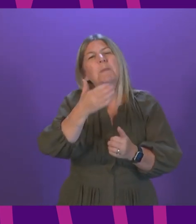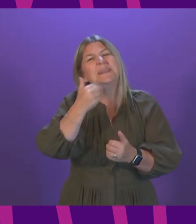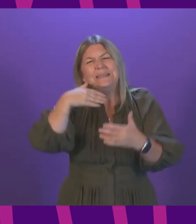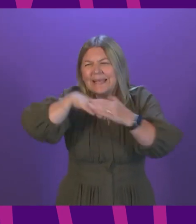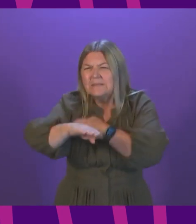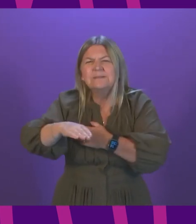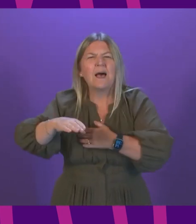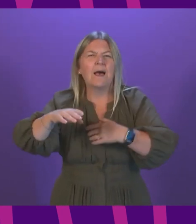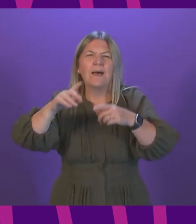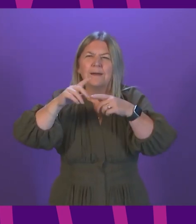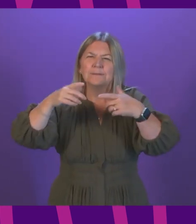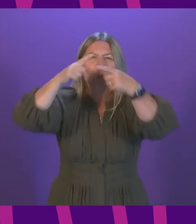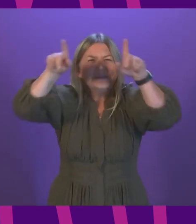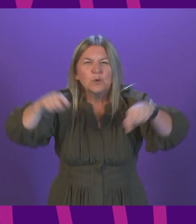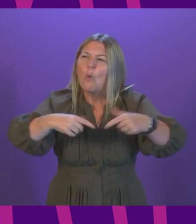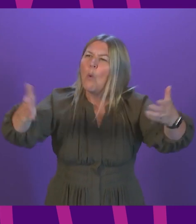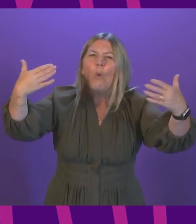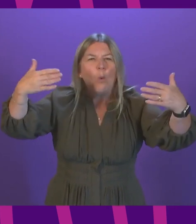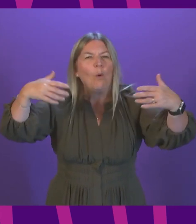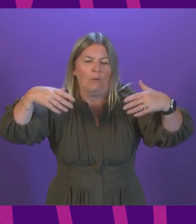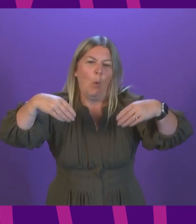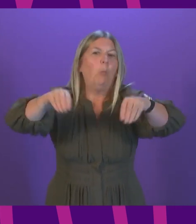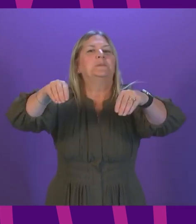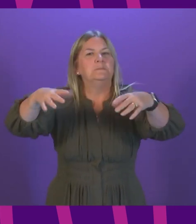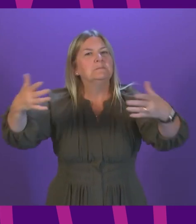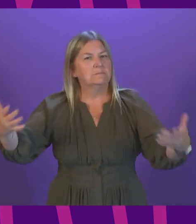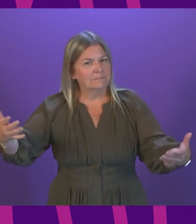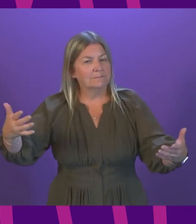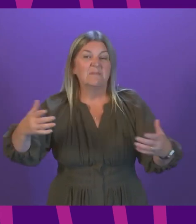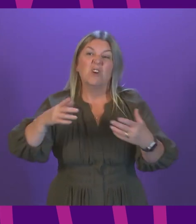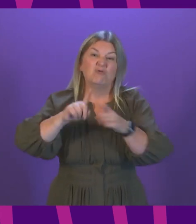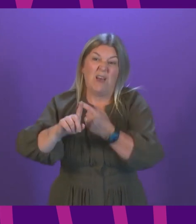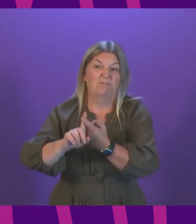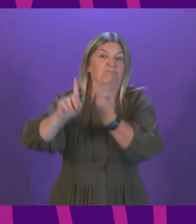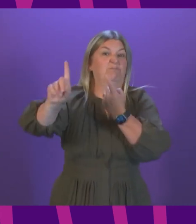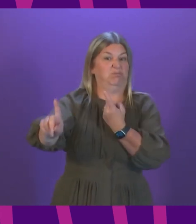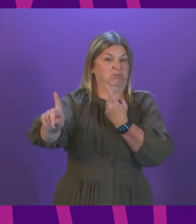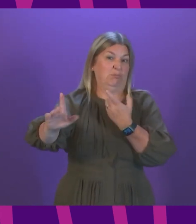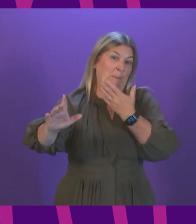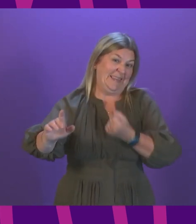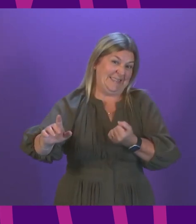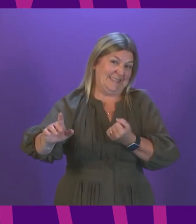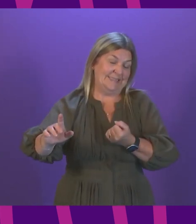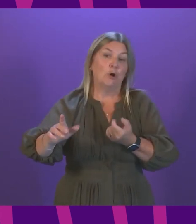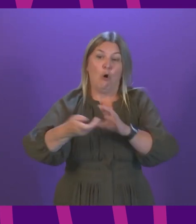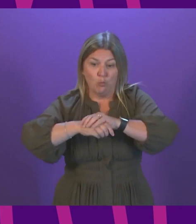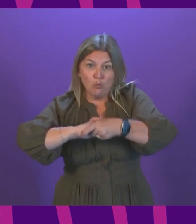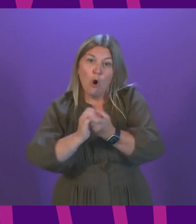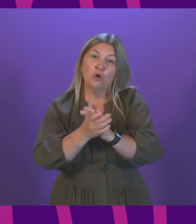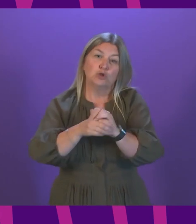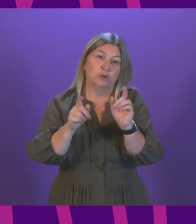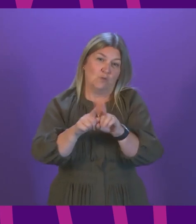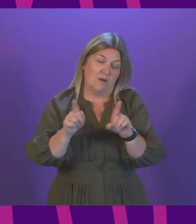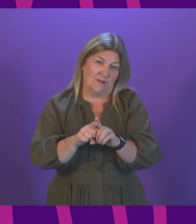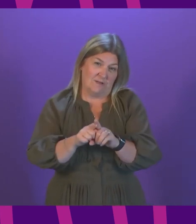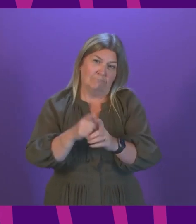wherever possible. Try to keep a safe distance from people in other households, especially indoors, and wash hands and surfaces thoroughly. All of